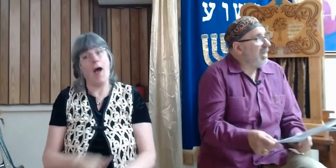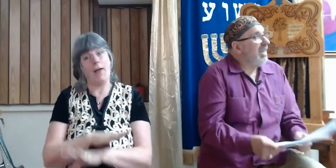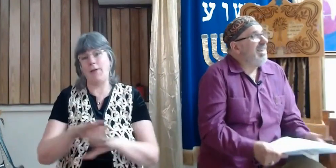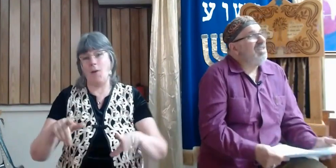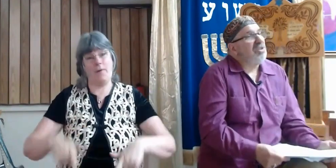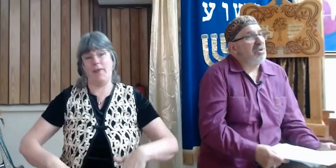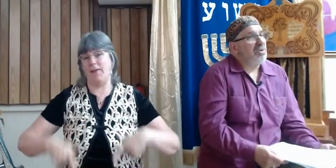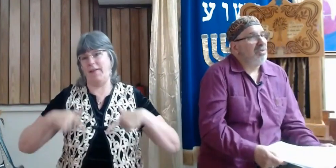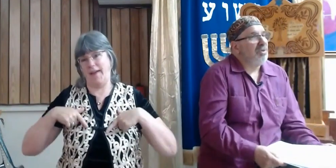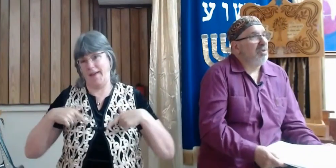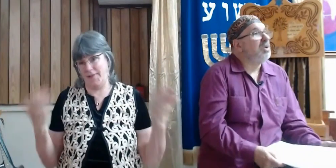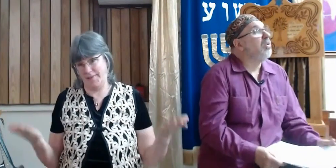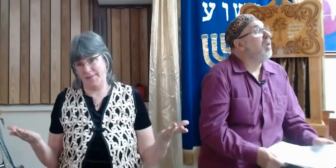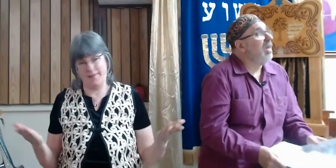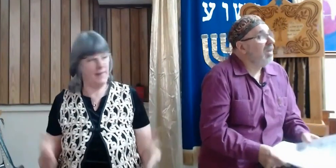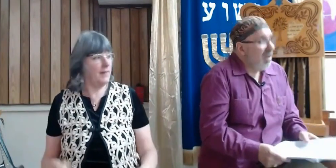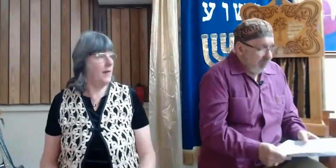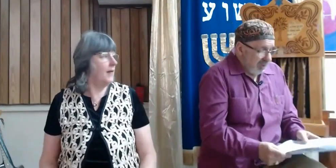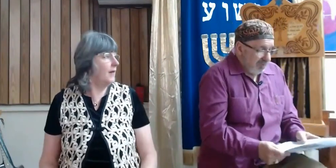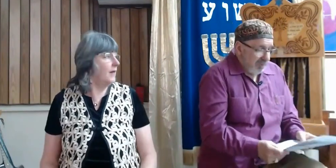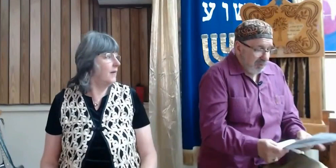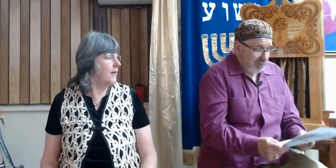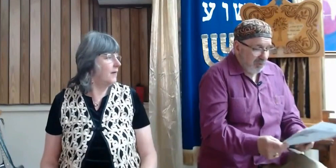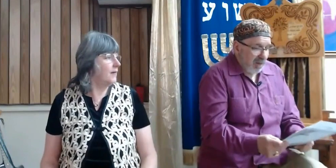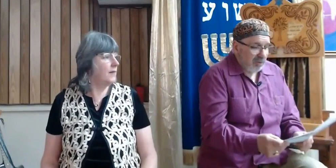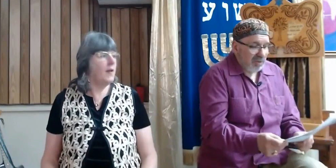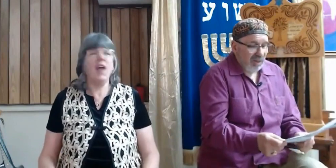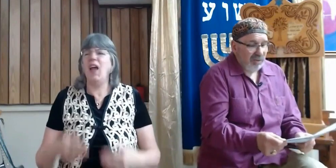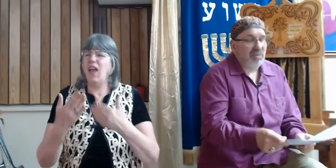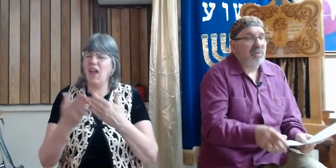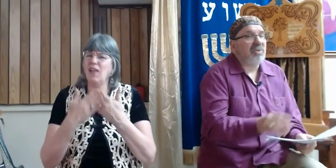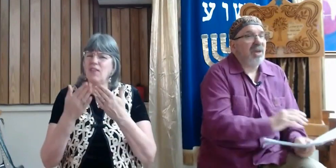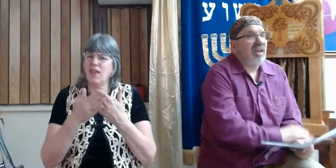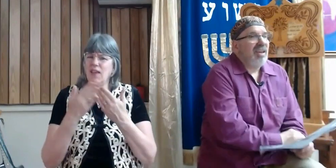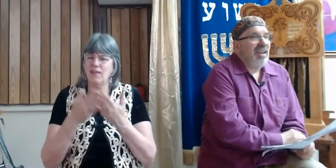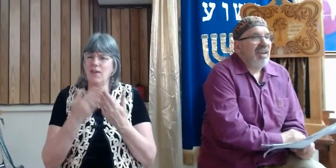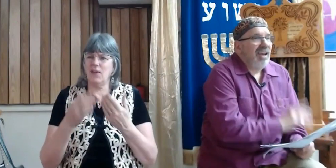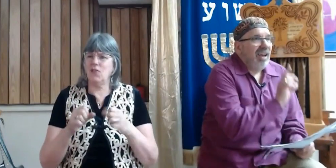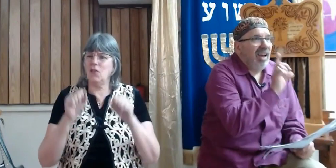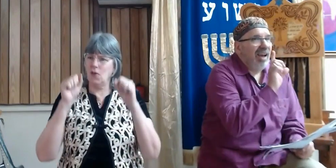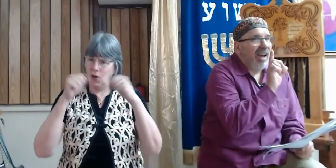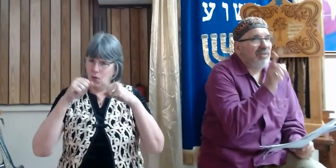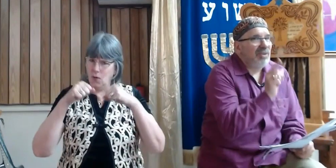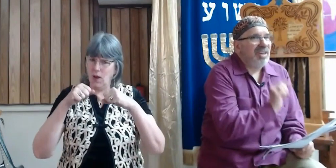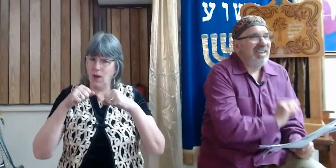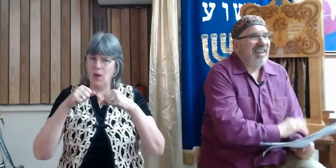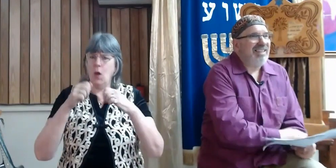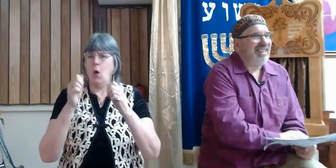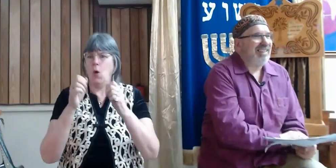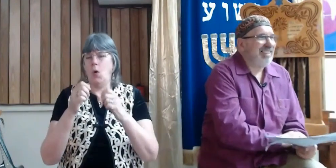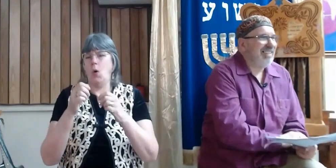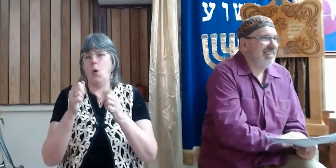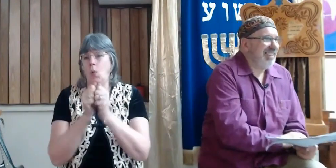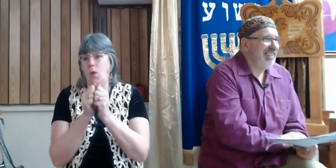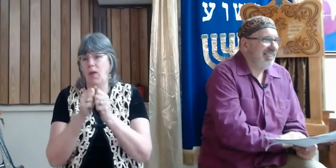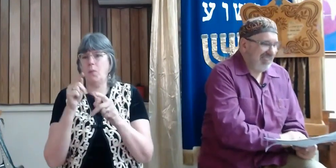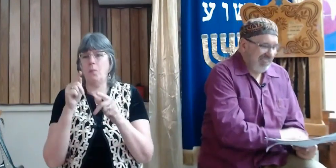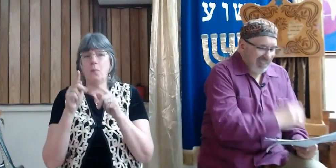It's actually easier to agree with the people who are trying to tell the truth after they're dead.